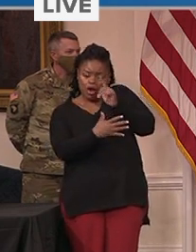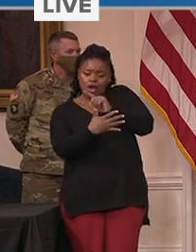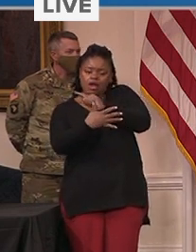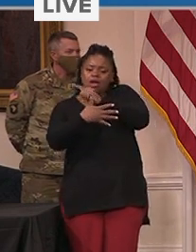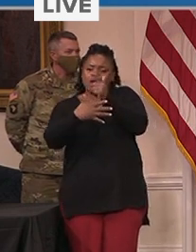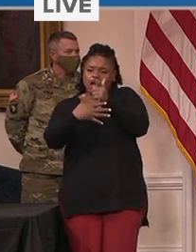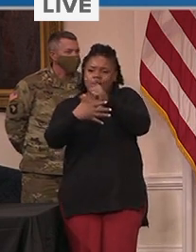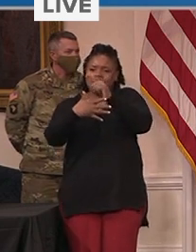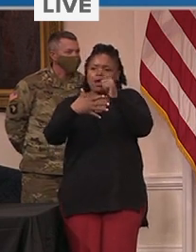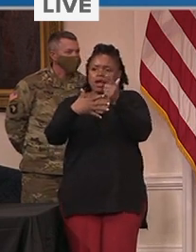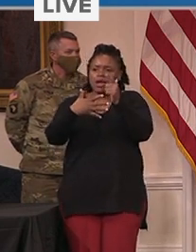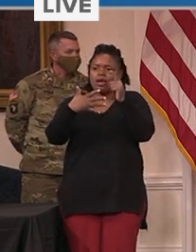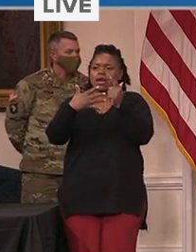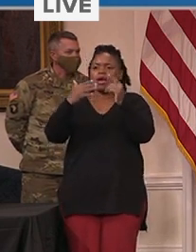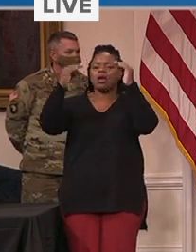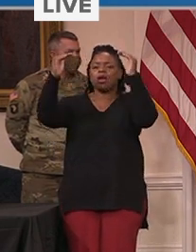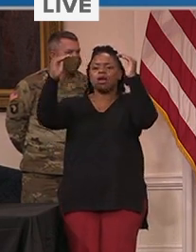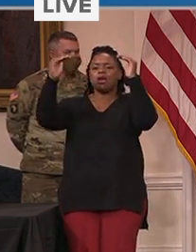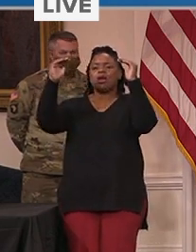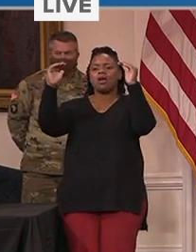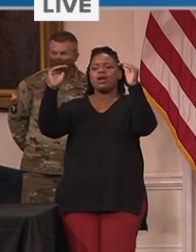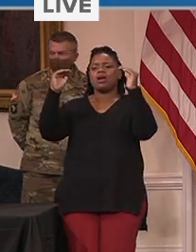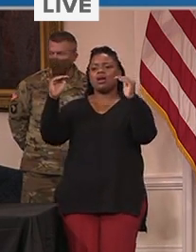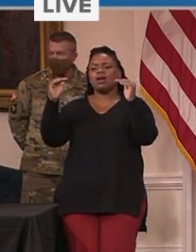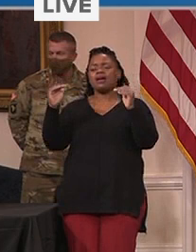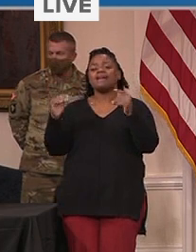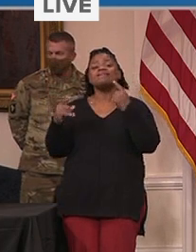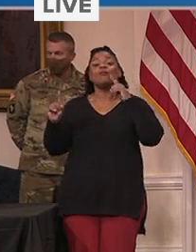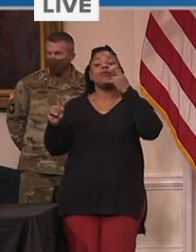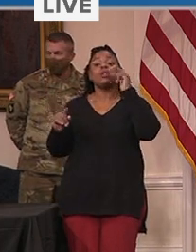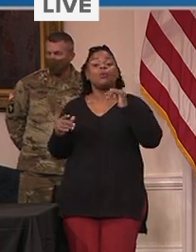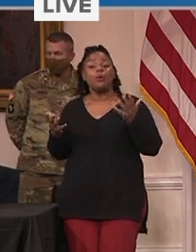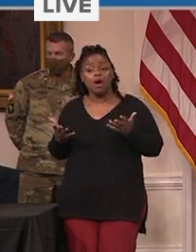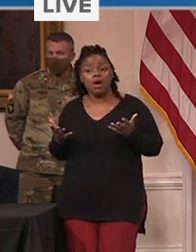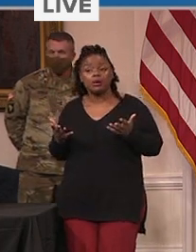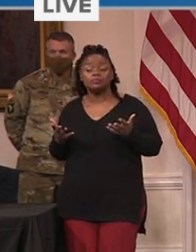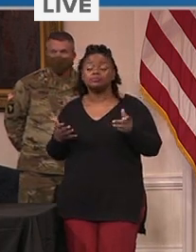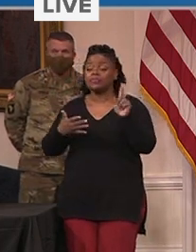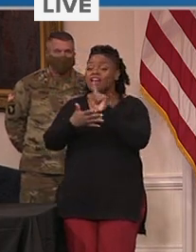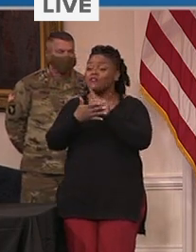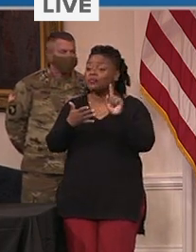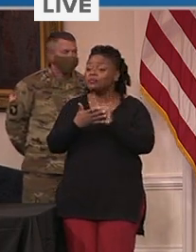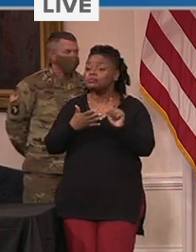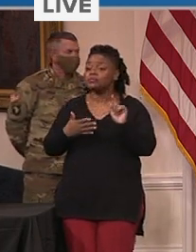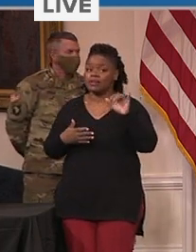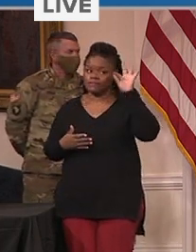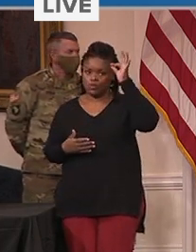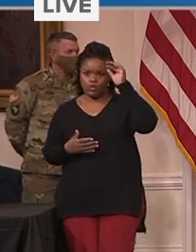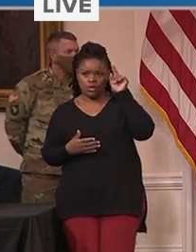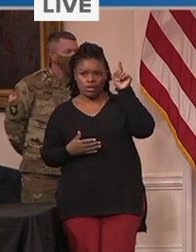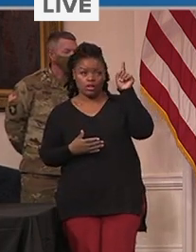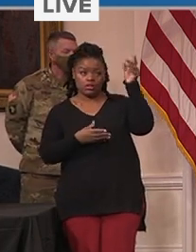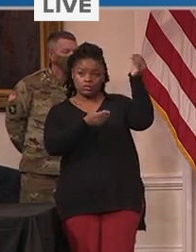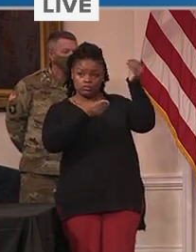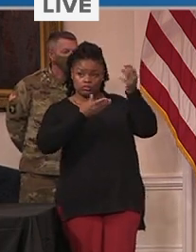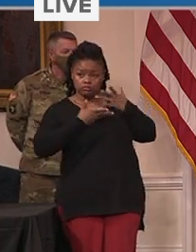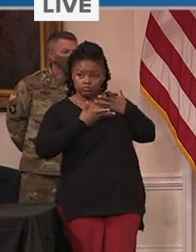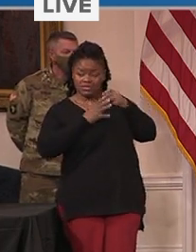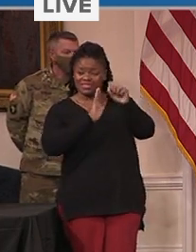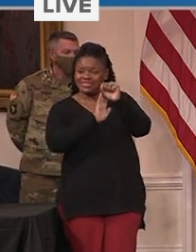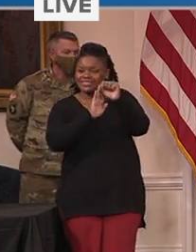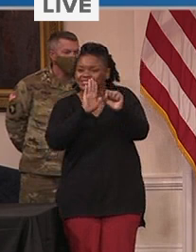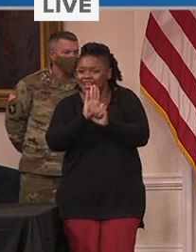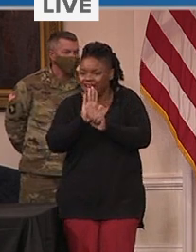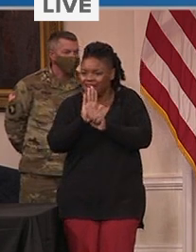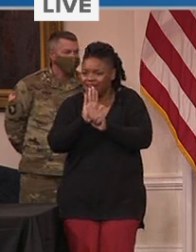distribution process works. Each week, the federal government informs each of the states of their